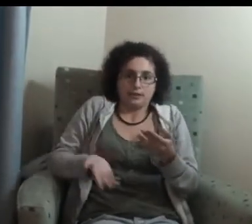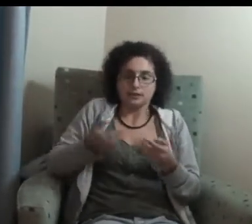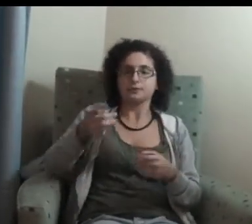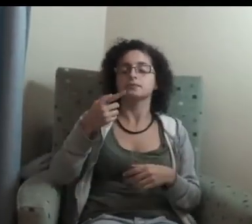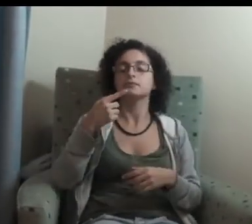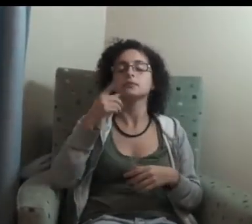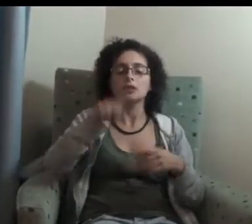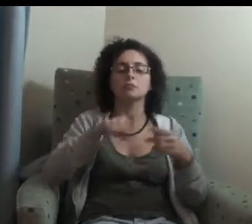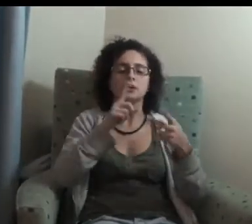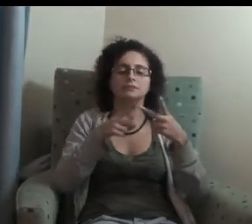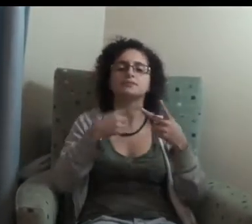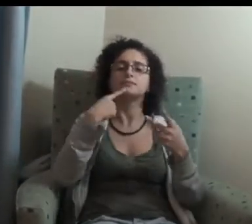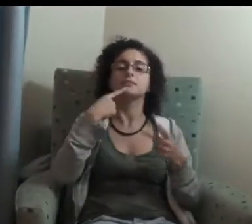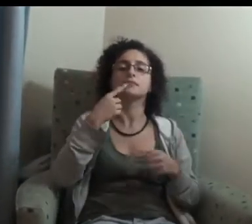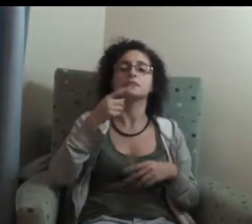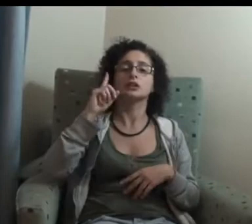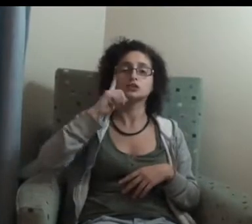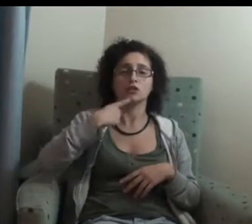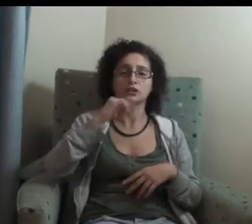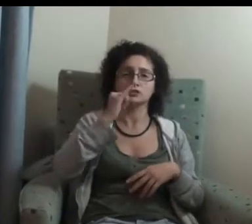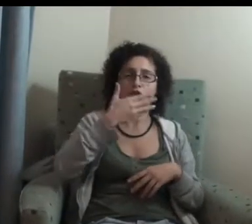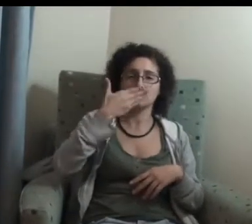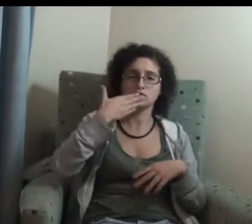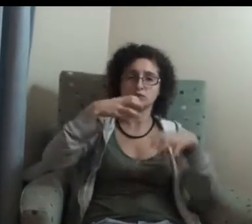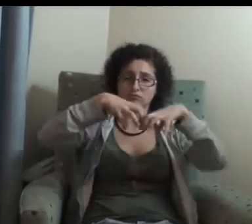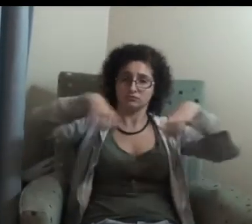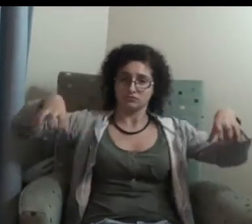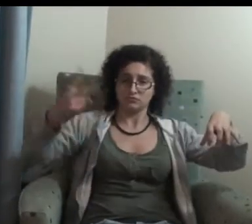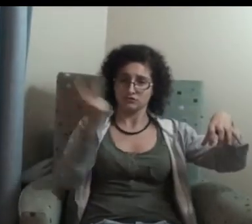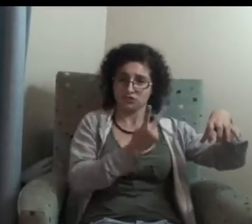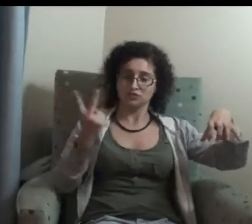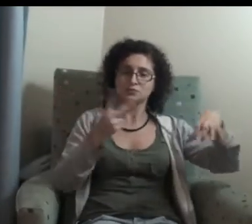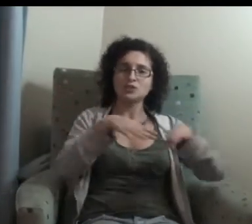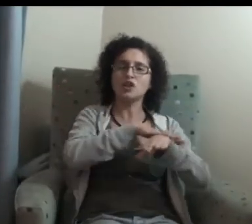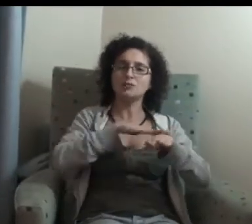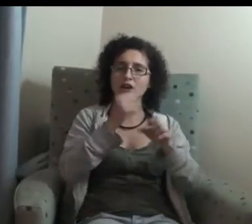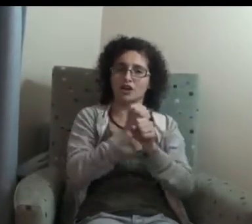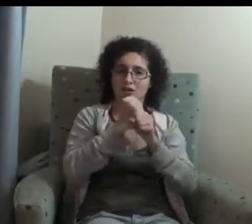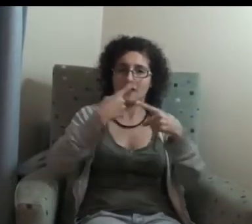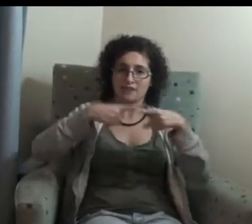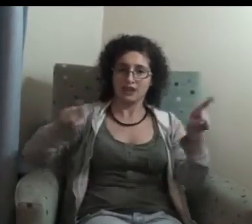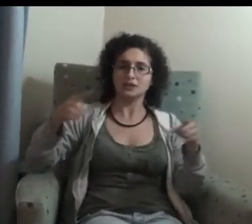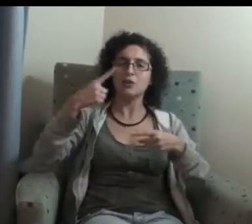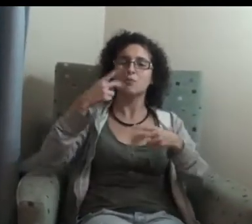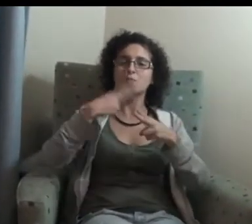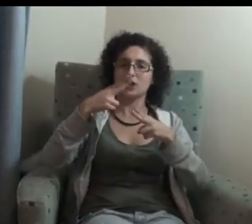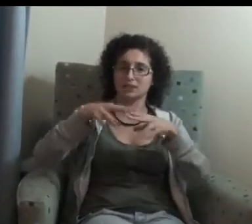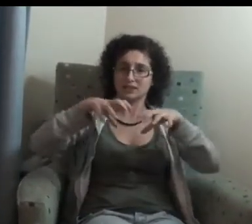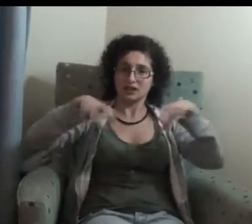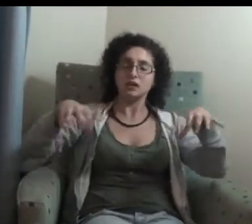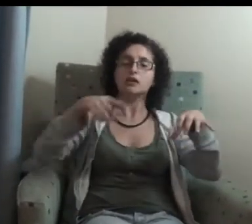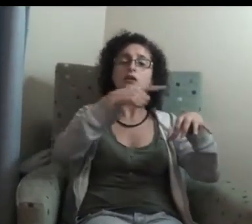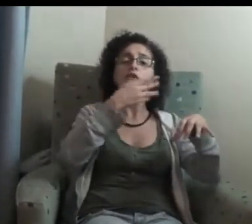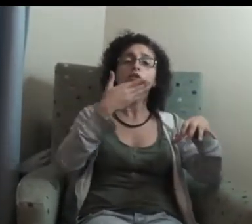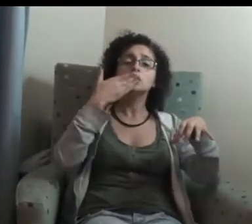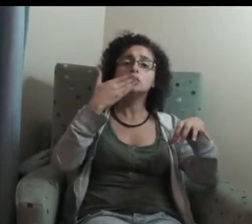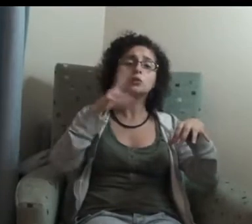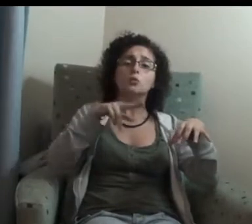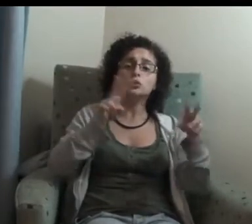It's Swan Dry this month, Rachel Aitken of Christchurch. Congratulations. This is what you understand it with. It's the